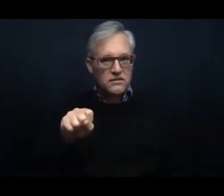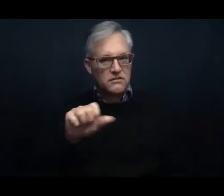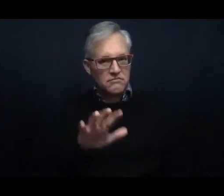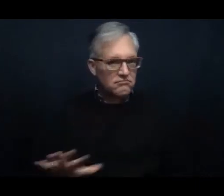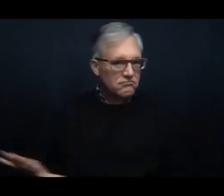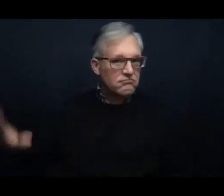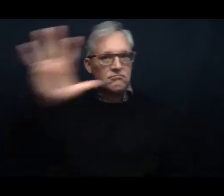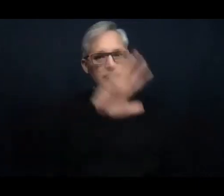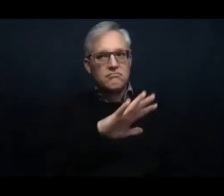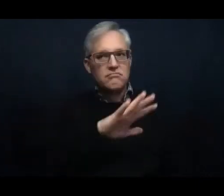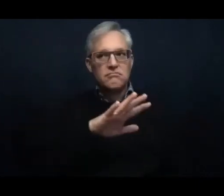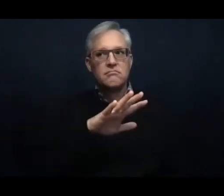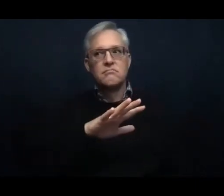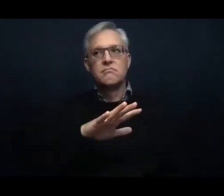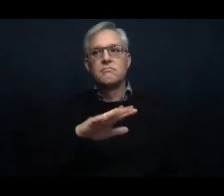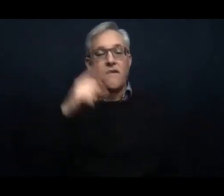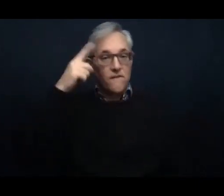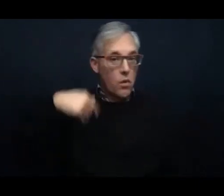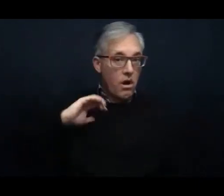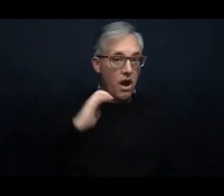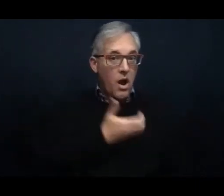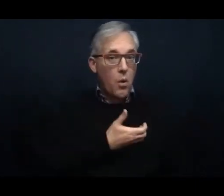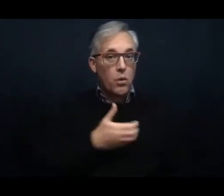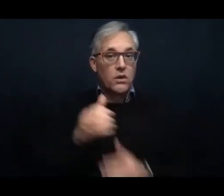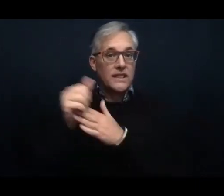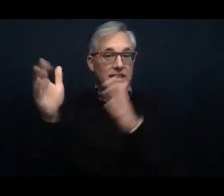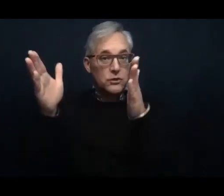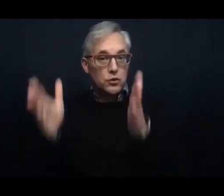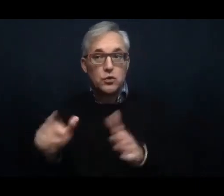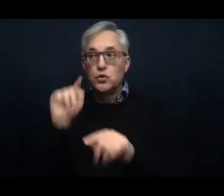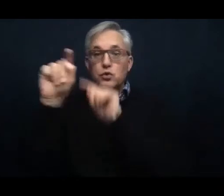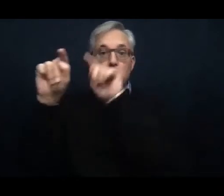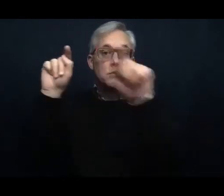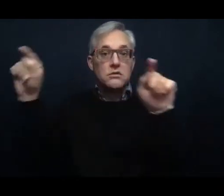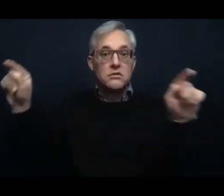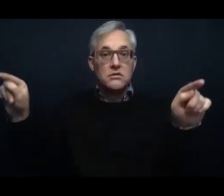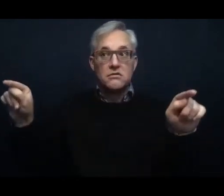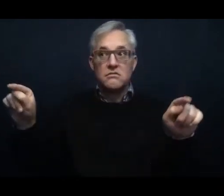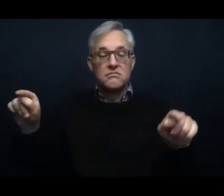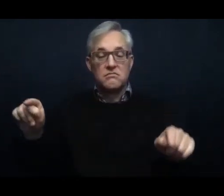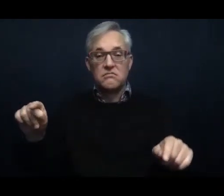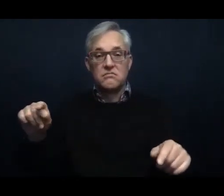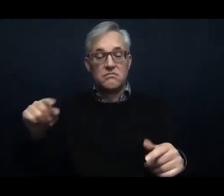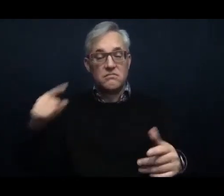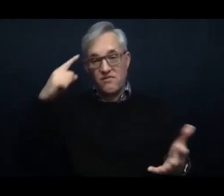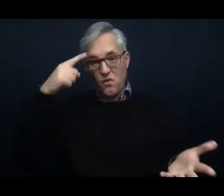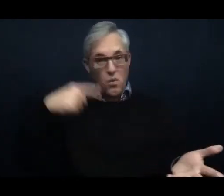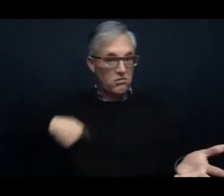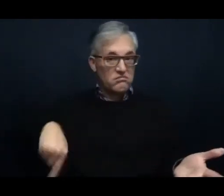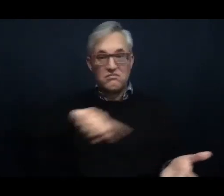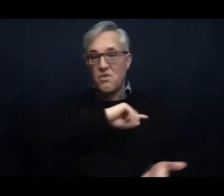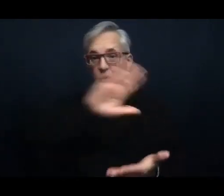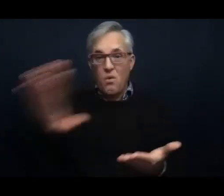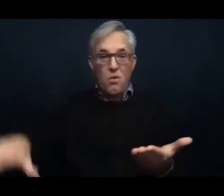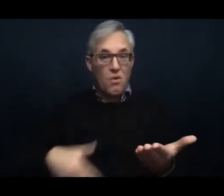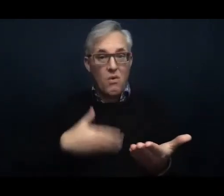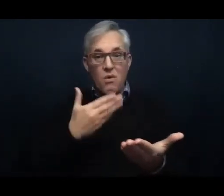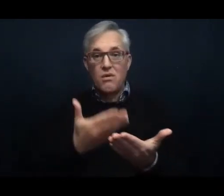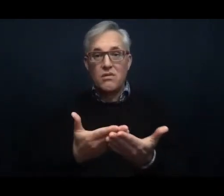and for all of us. So many of us are agitated